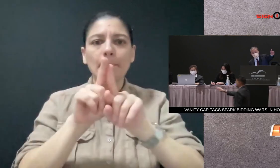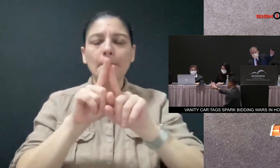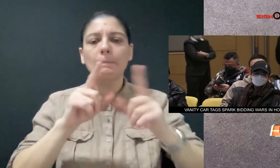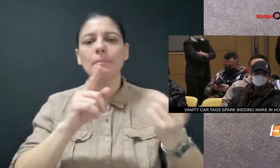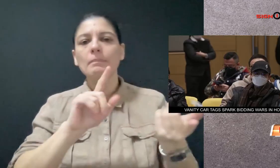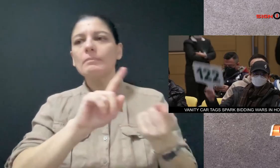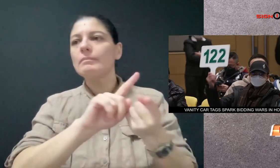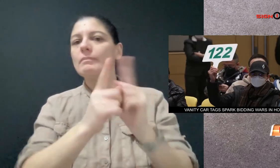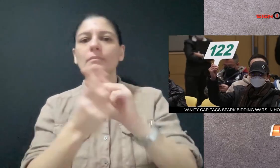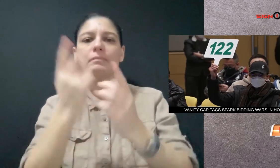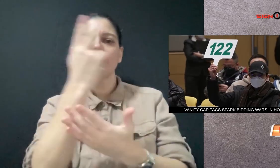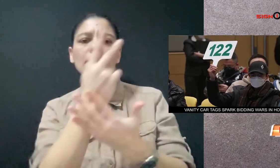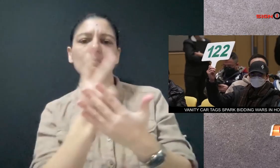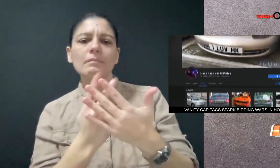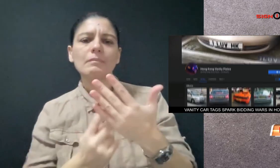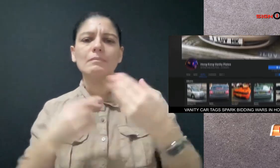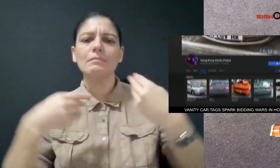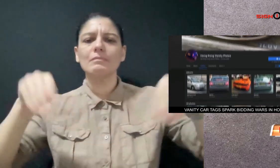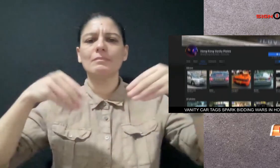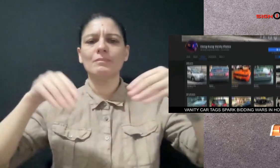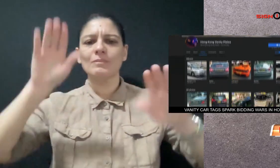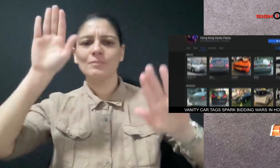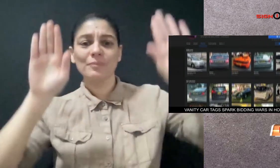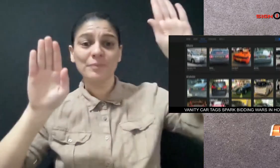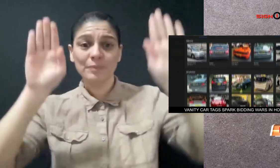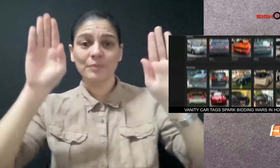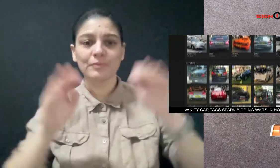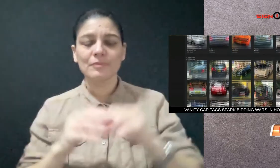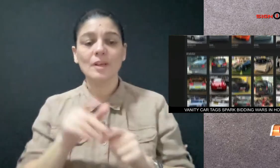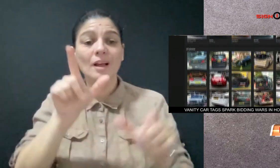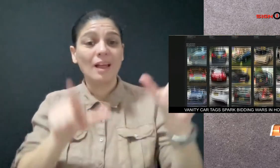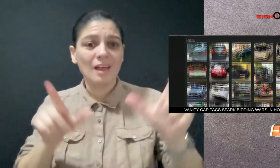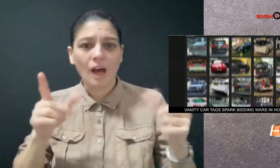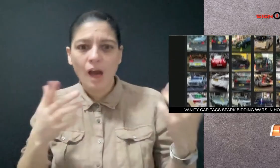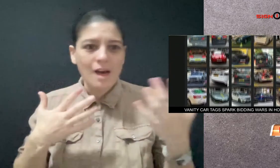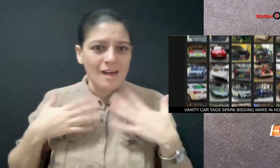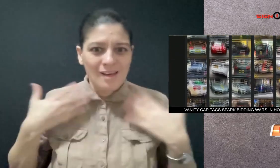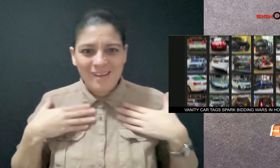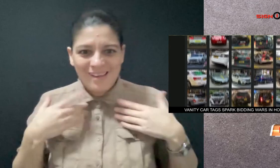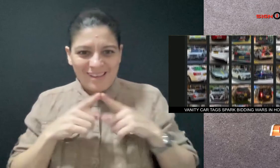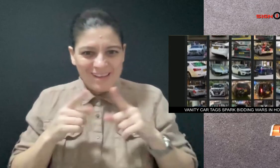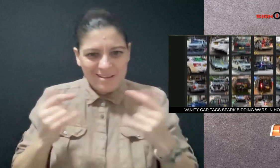art. And people are paying millions of dollars to get them.